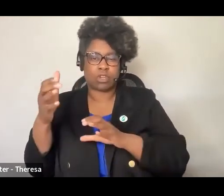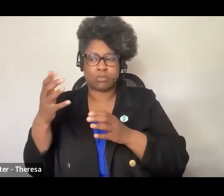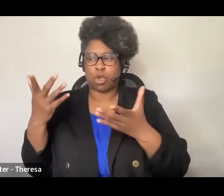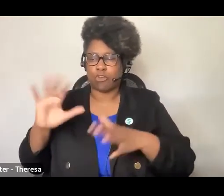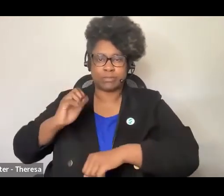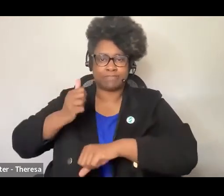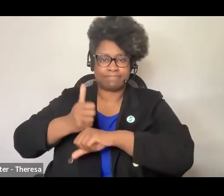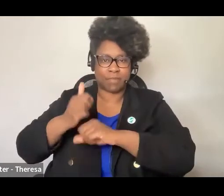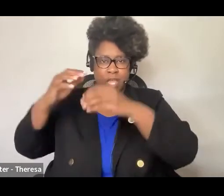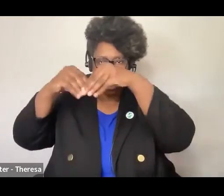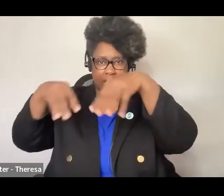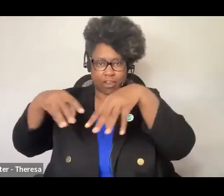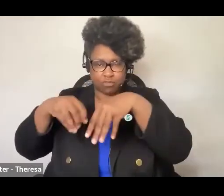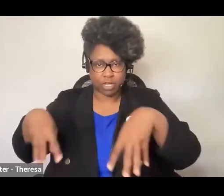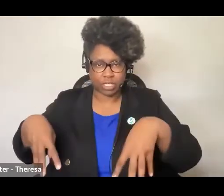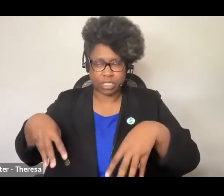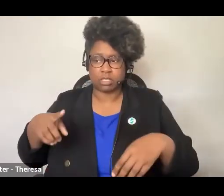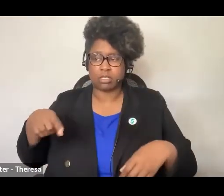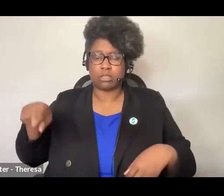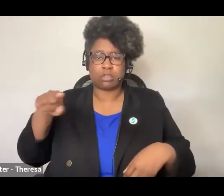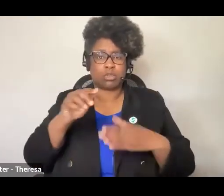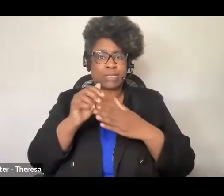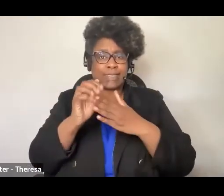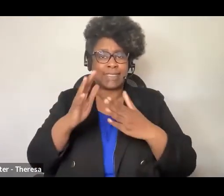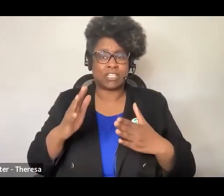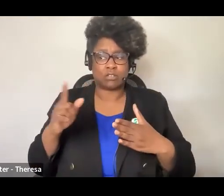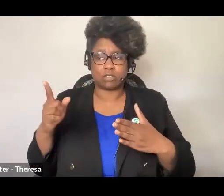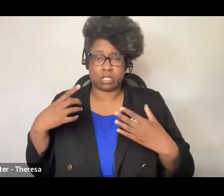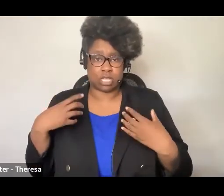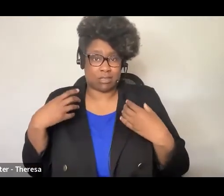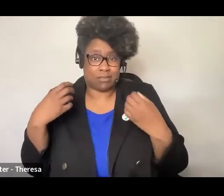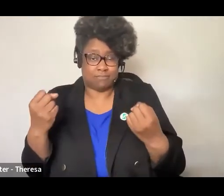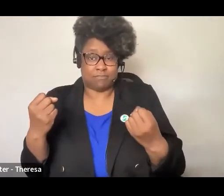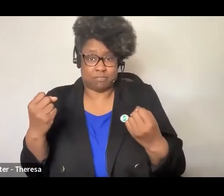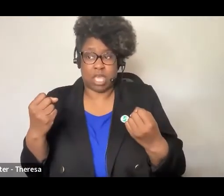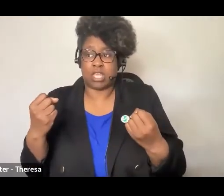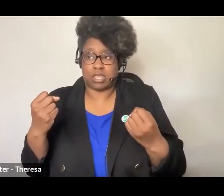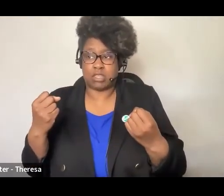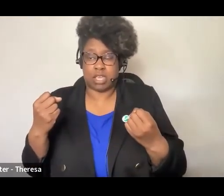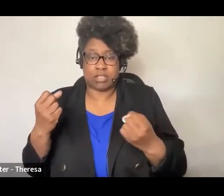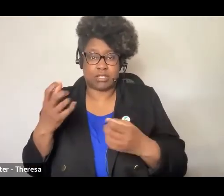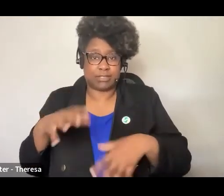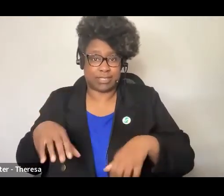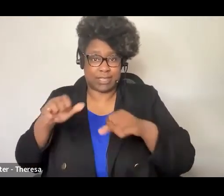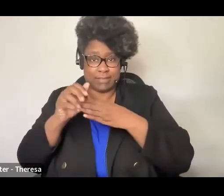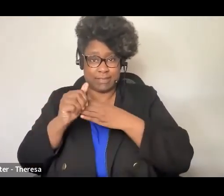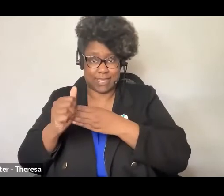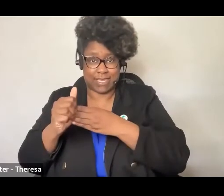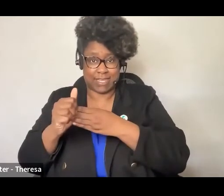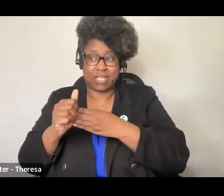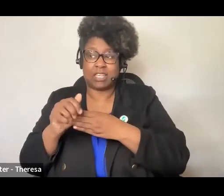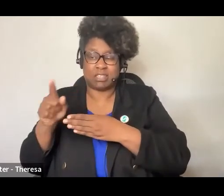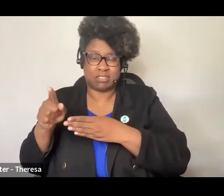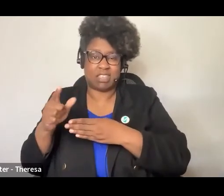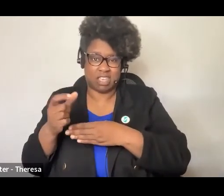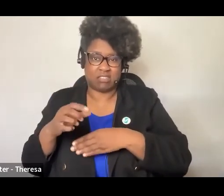Courageous leaders who wage this fight often face opposition. As we consider how to move forward, we can't only focus on the